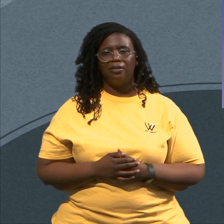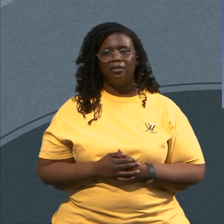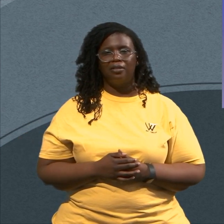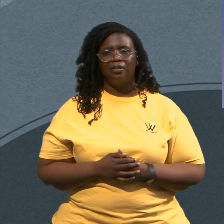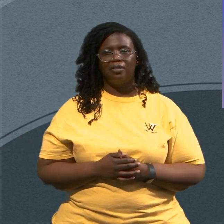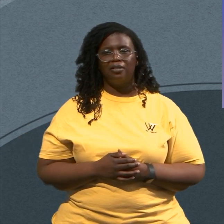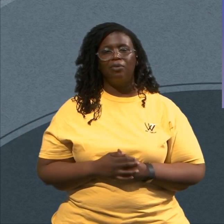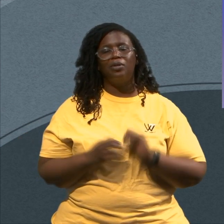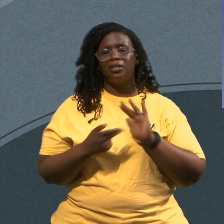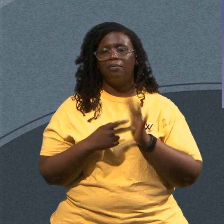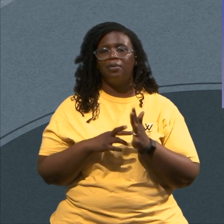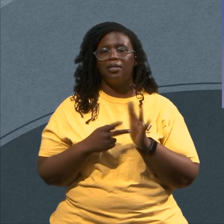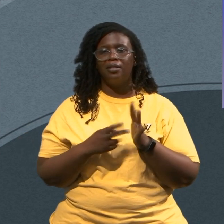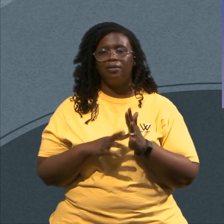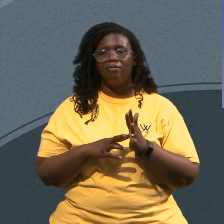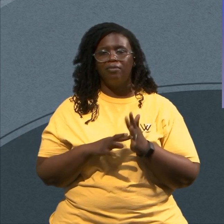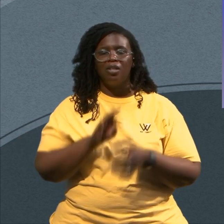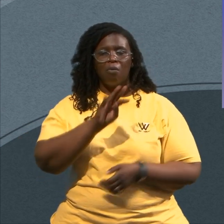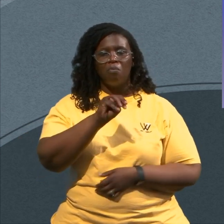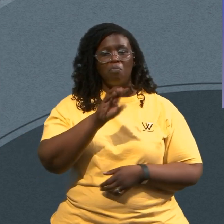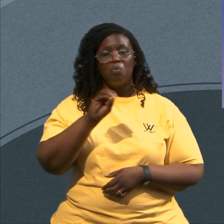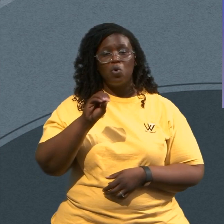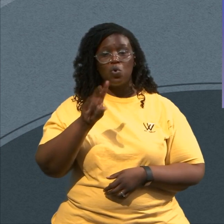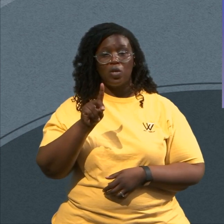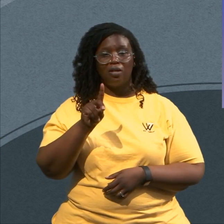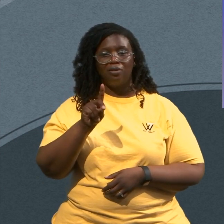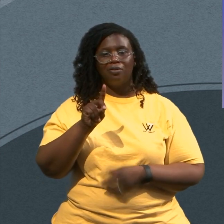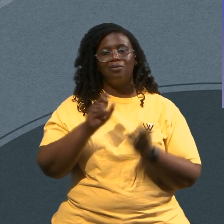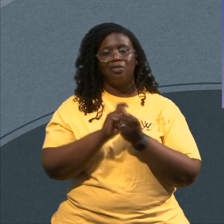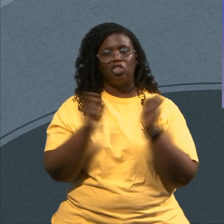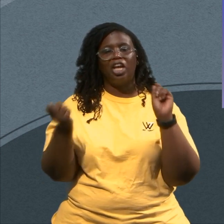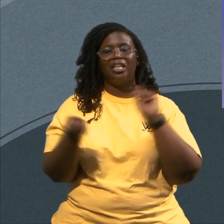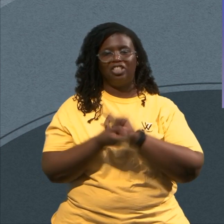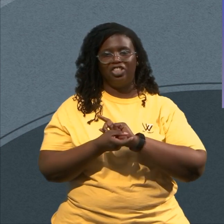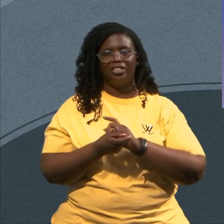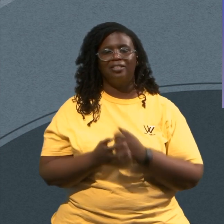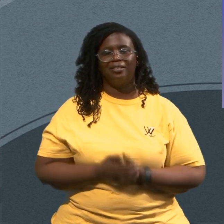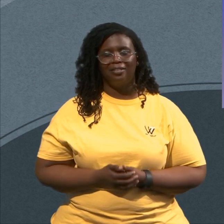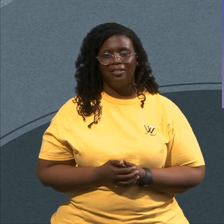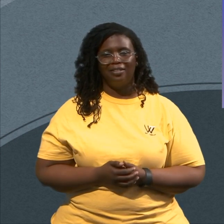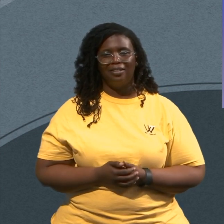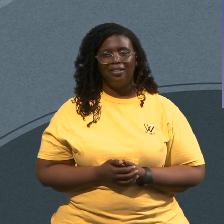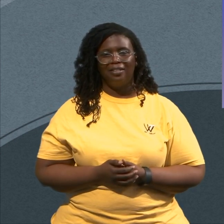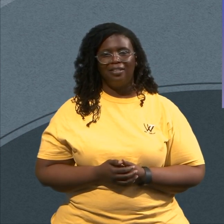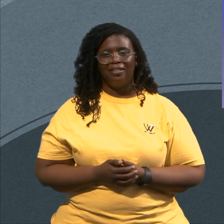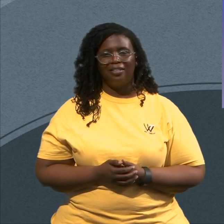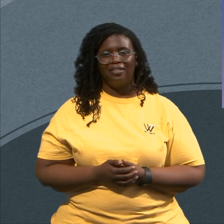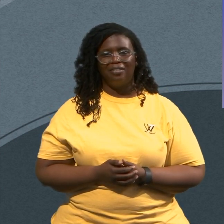In mood It means There's a new paragraph About to happen